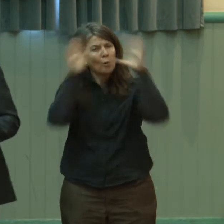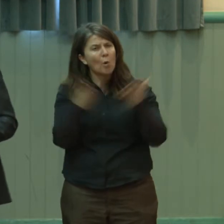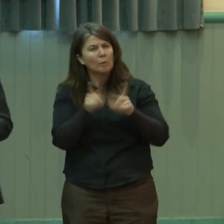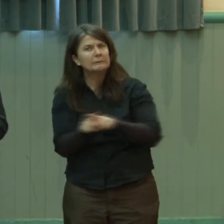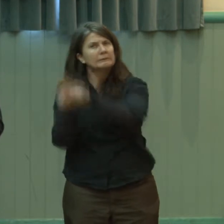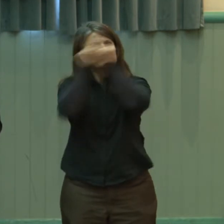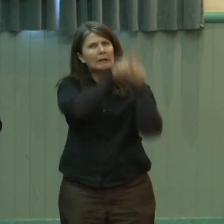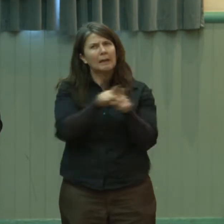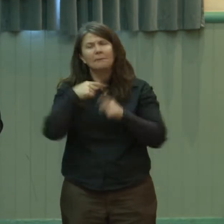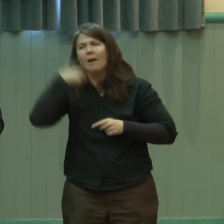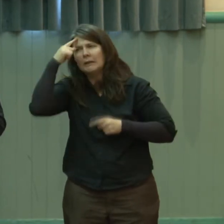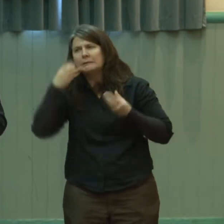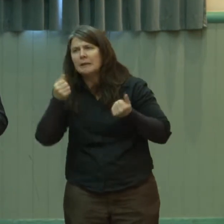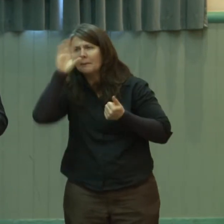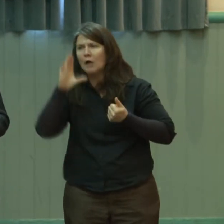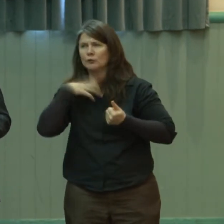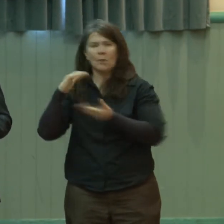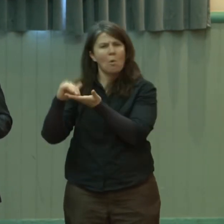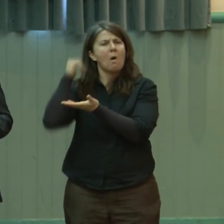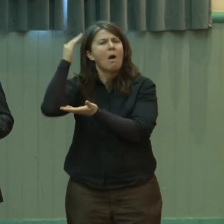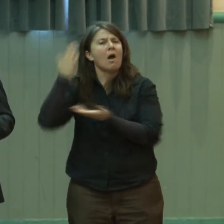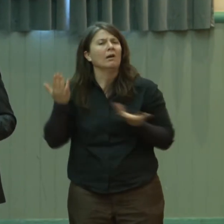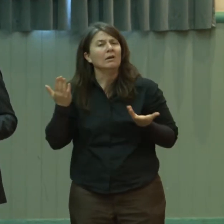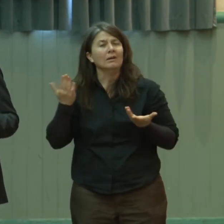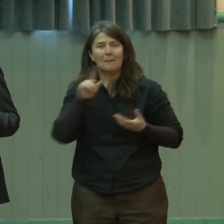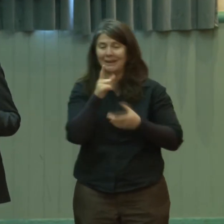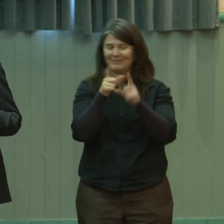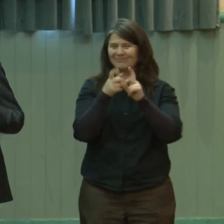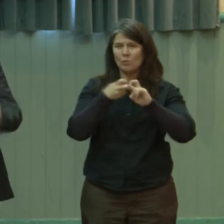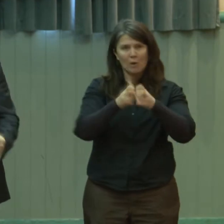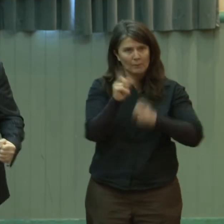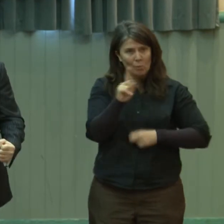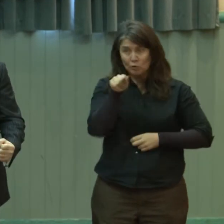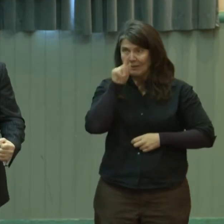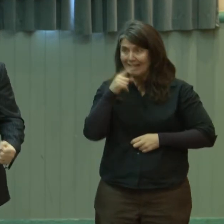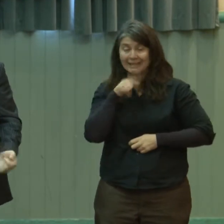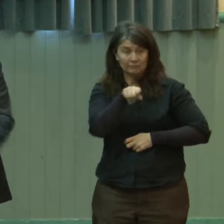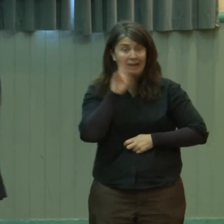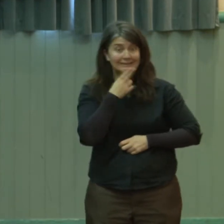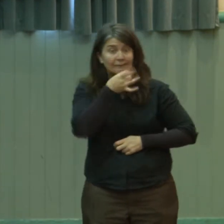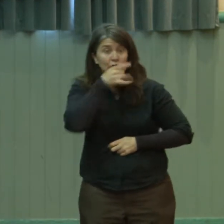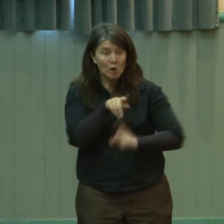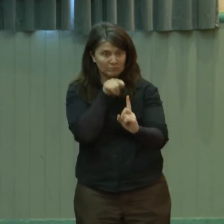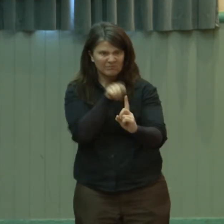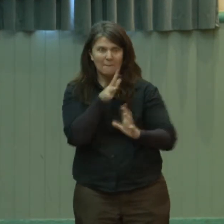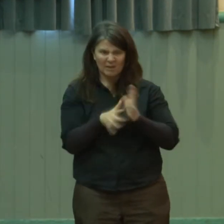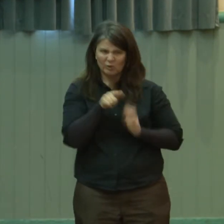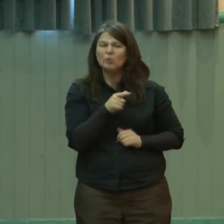in some places than others. The difficulty of course though is you can't say just because you're a deaf child you've got three times the rate of a mental health problem